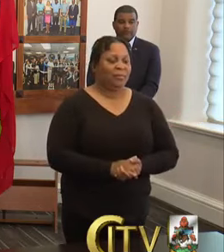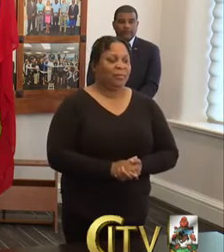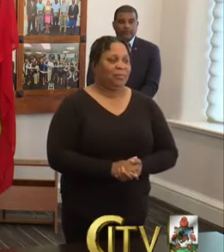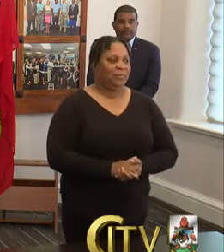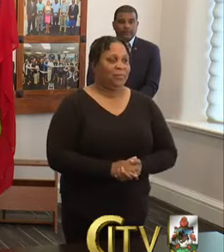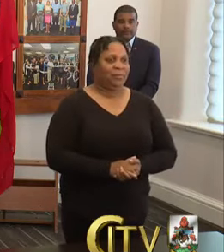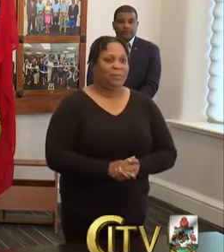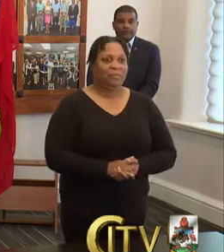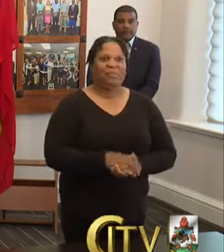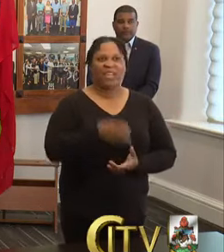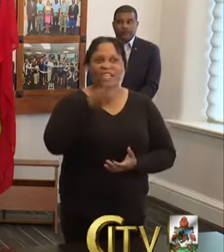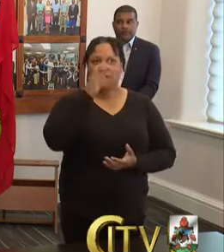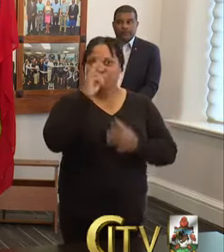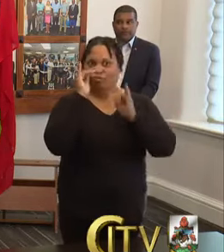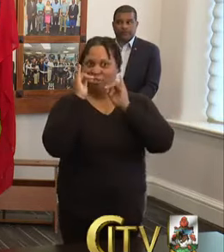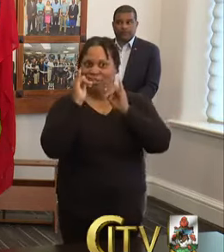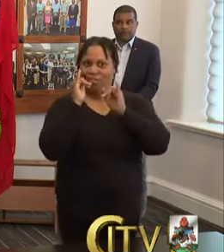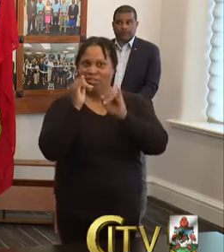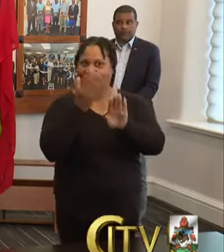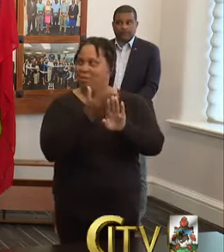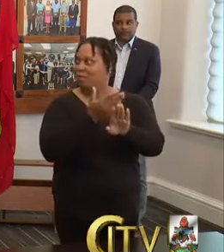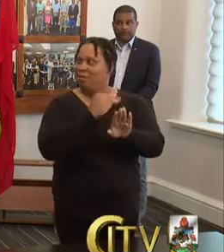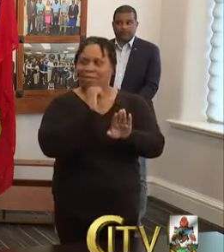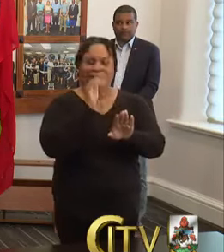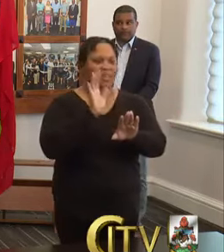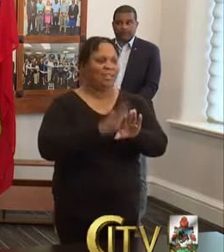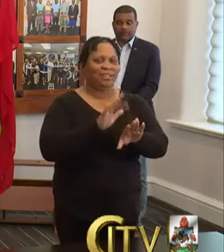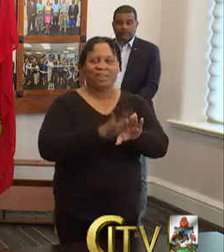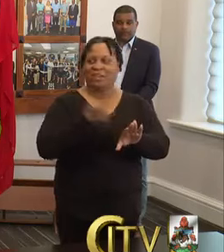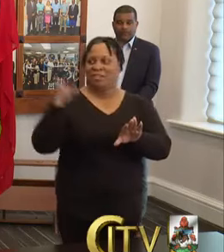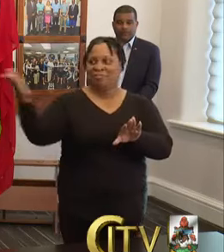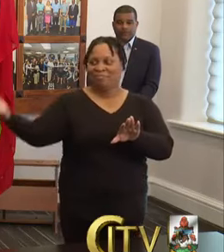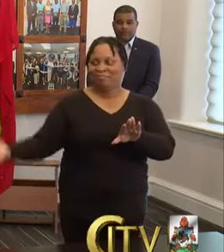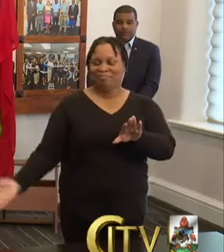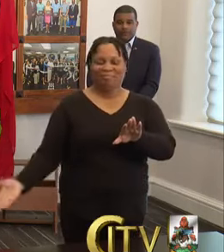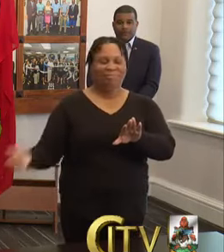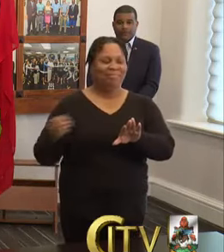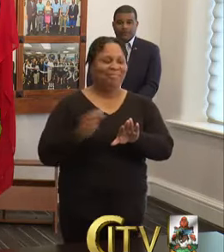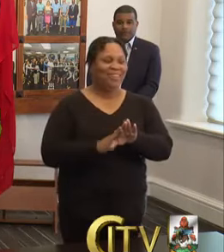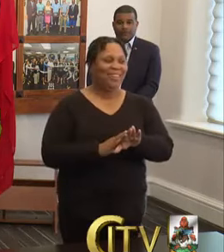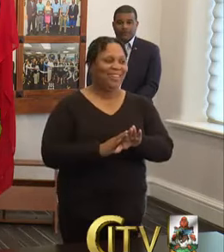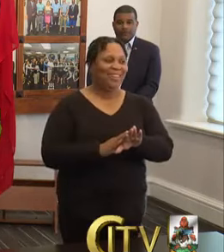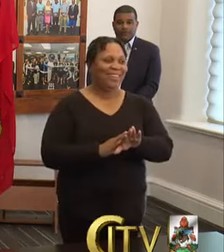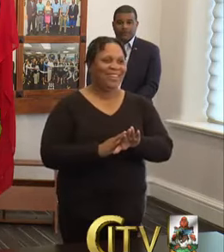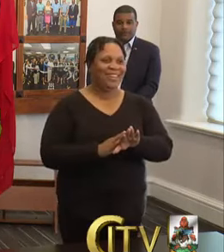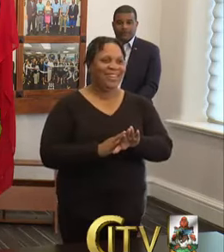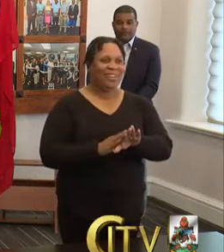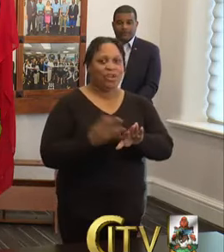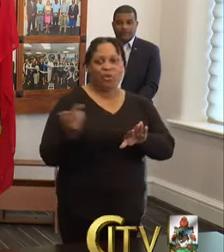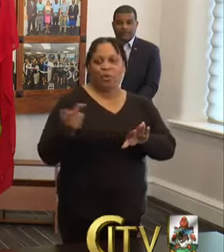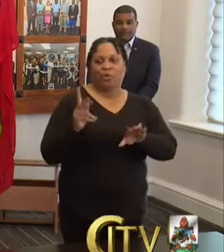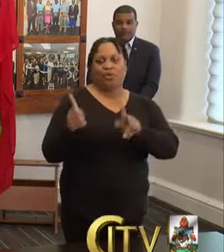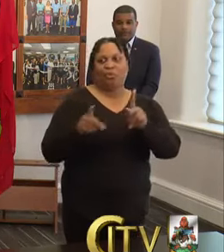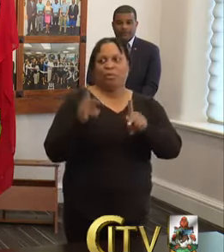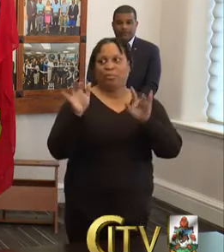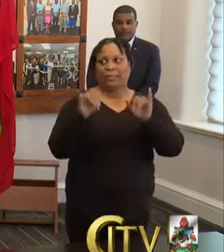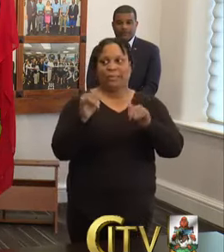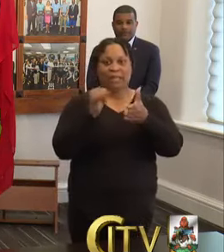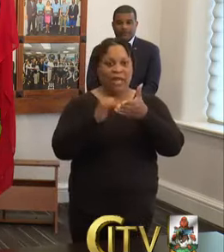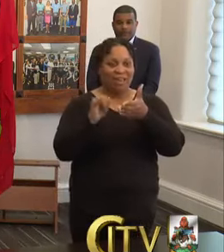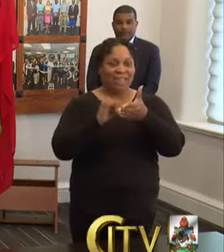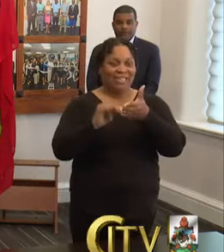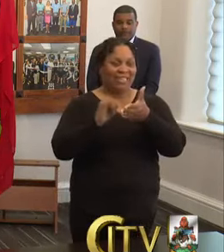We got strict instructions before we came in here to not touch the podium. All right. With the two people that are still under investigation,